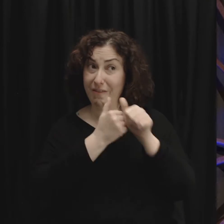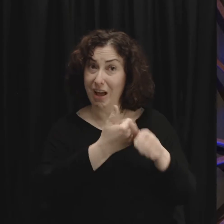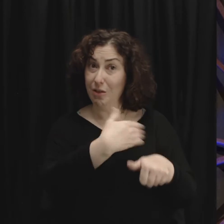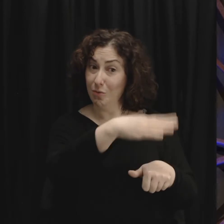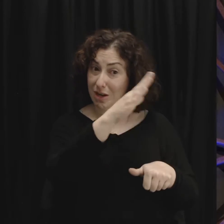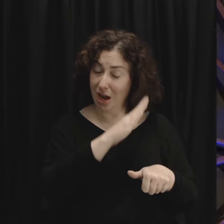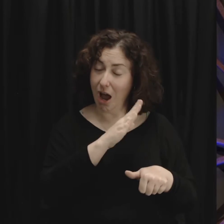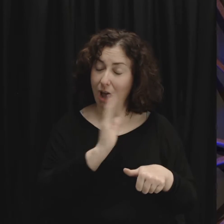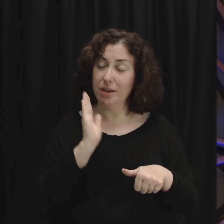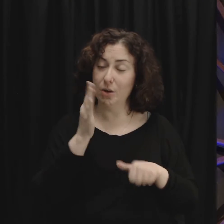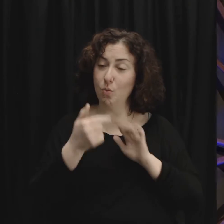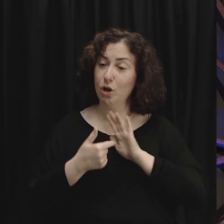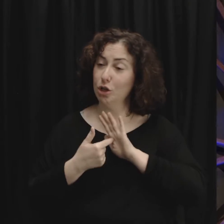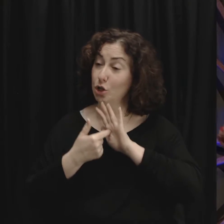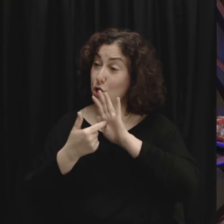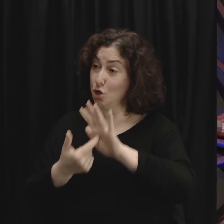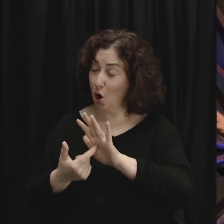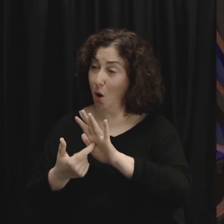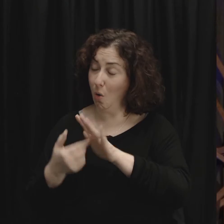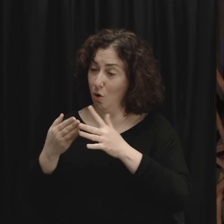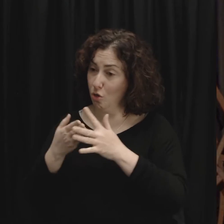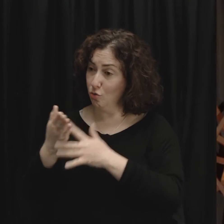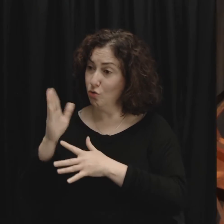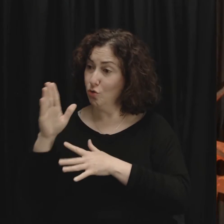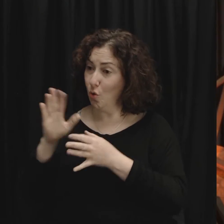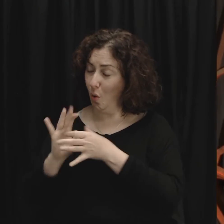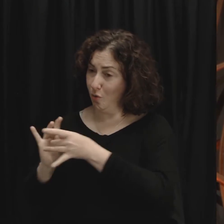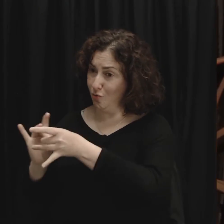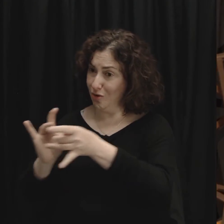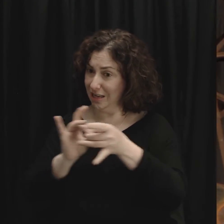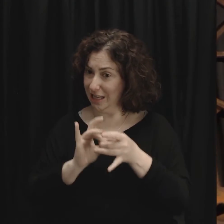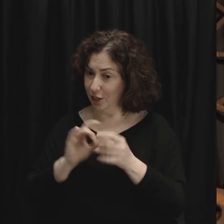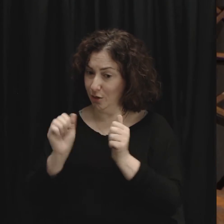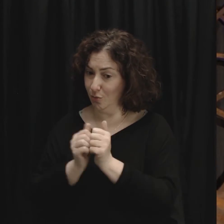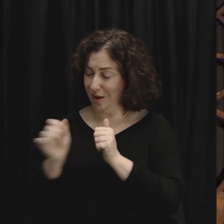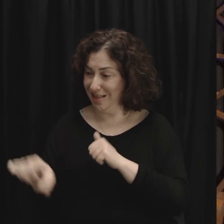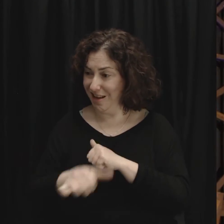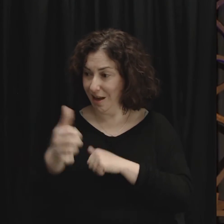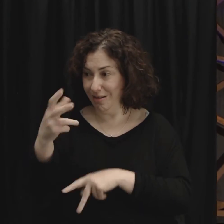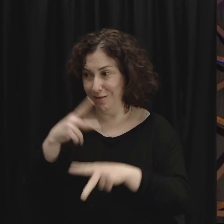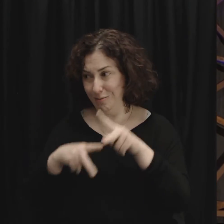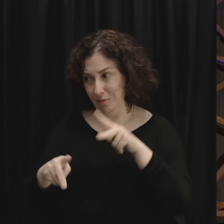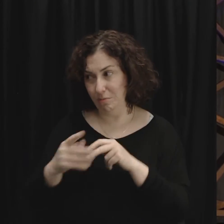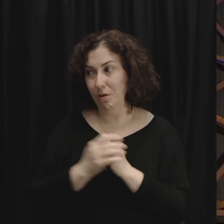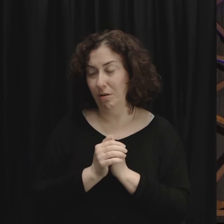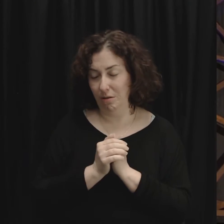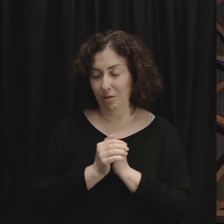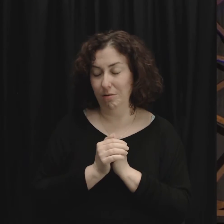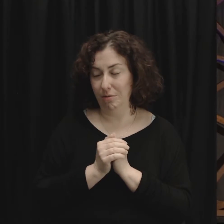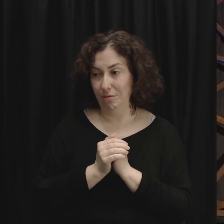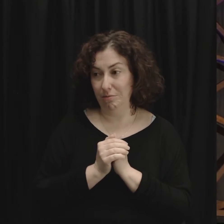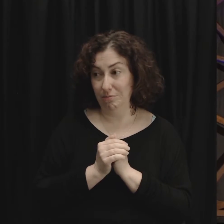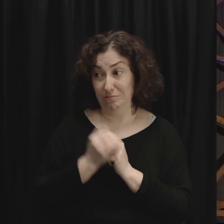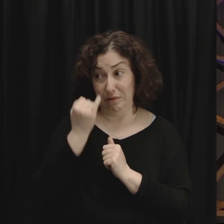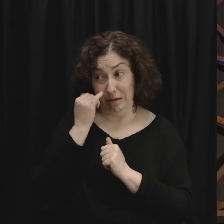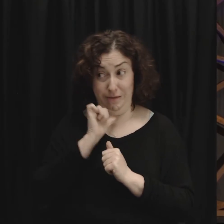to claim this one and not have this one john says we're liars we're hypocrites we're